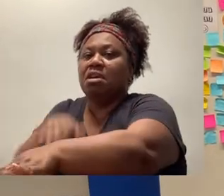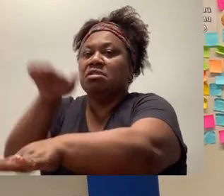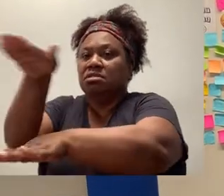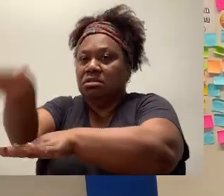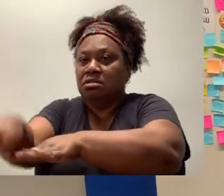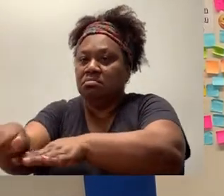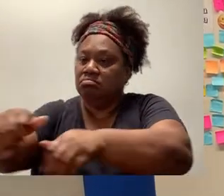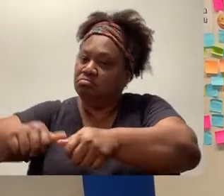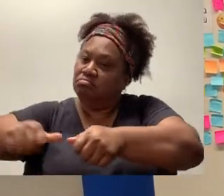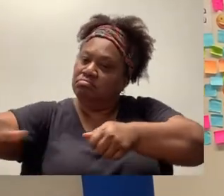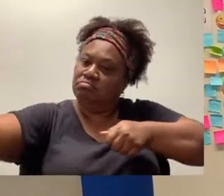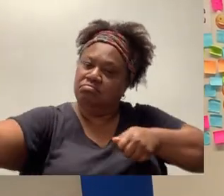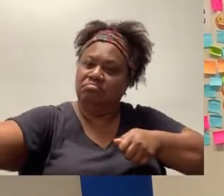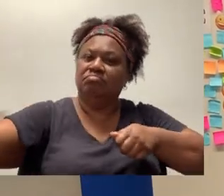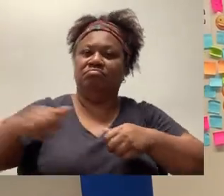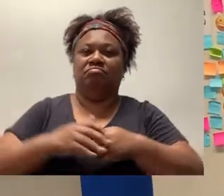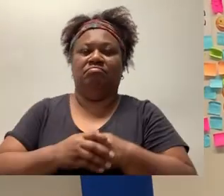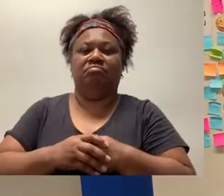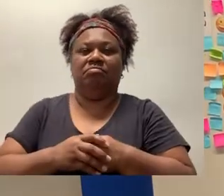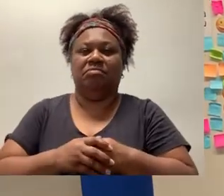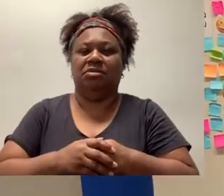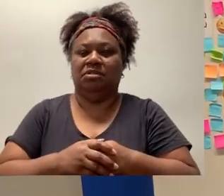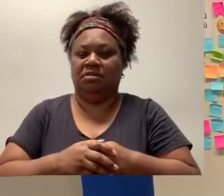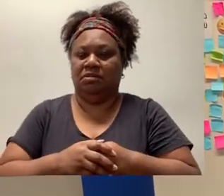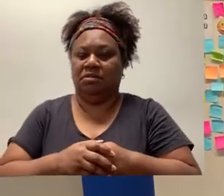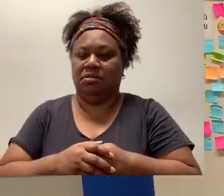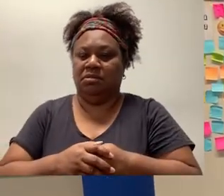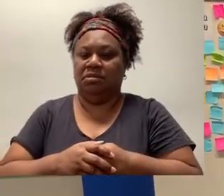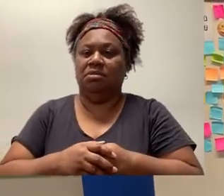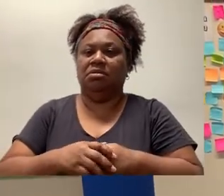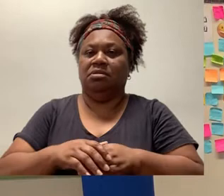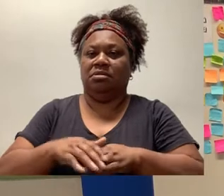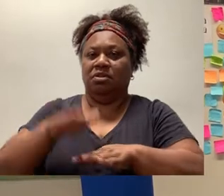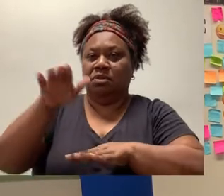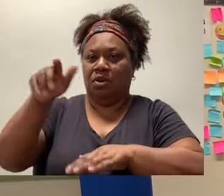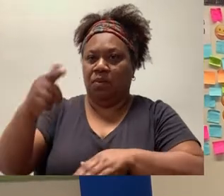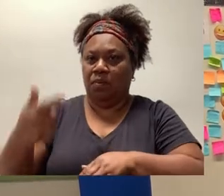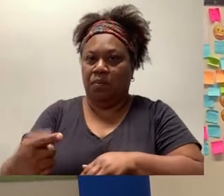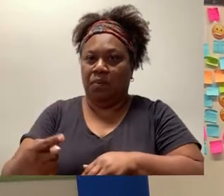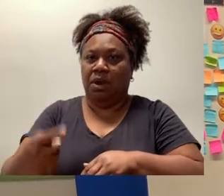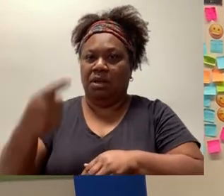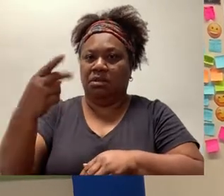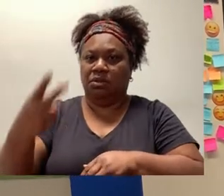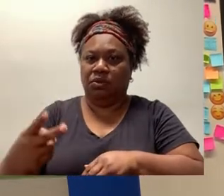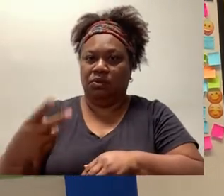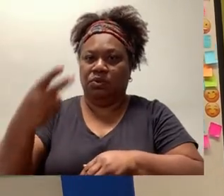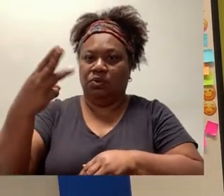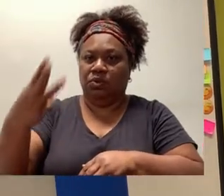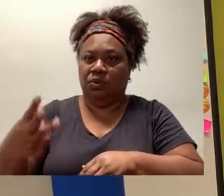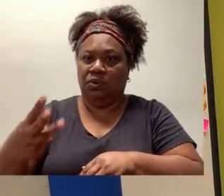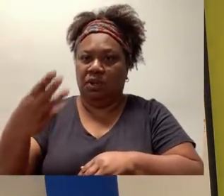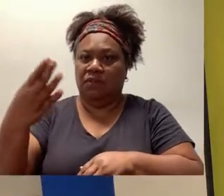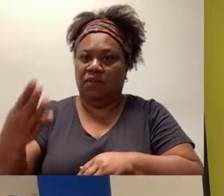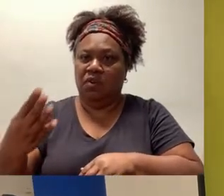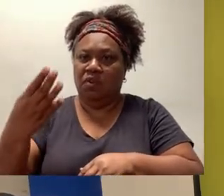going to go one foot in front of the other one two three four five six